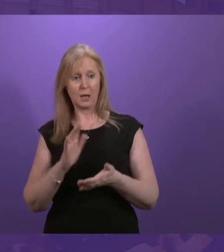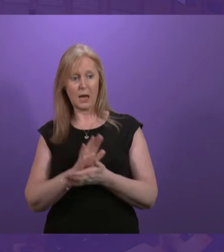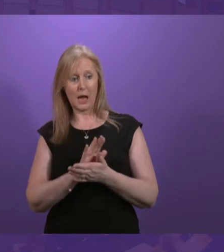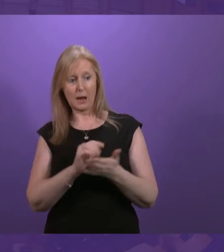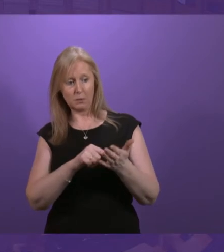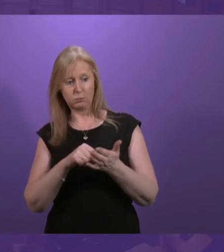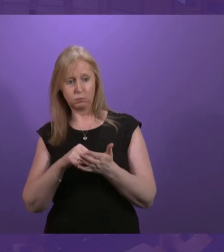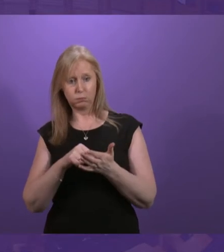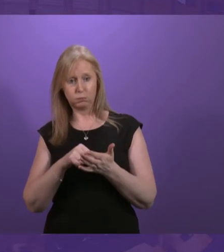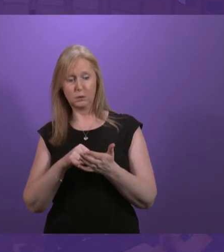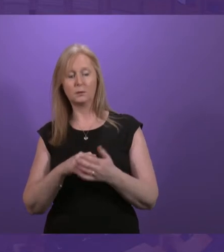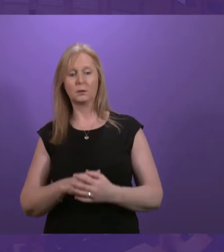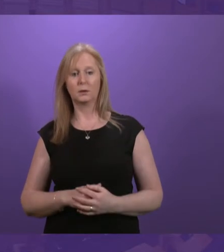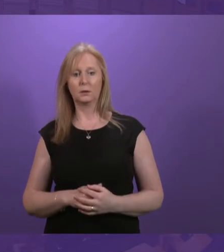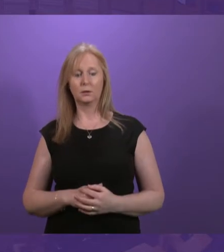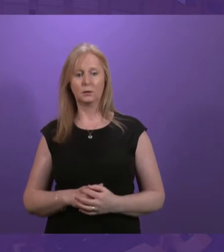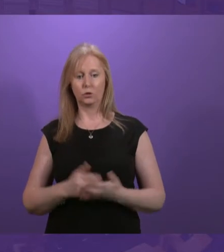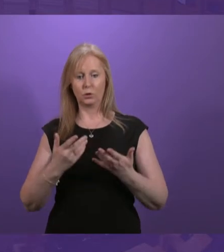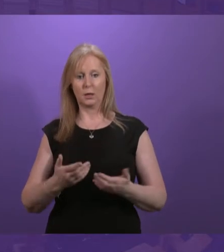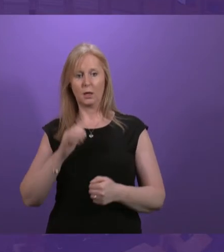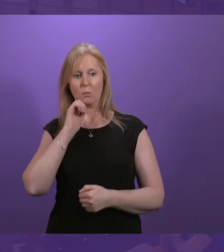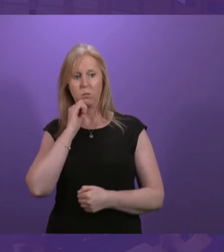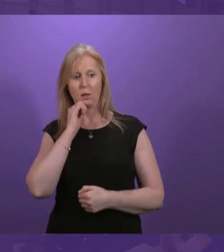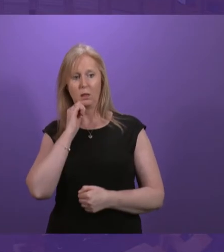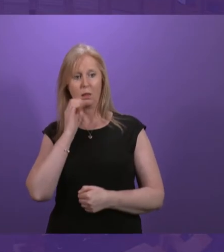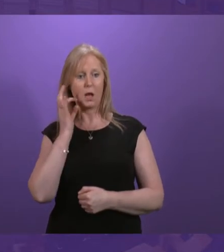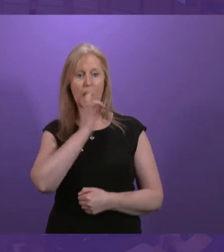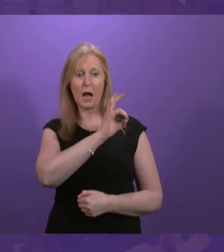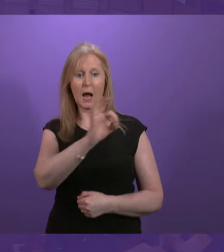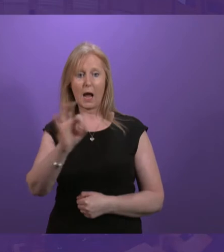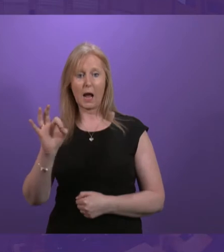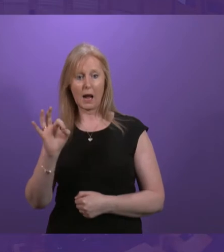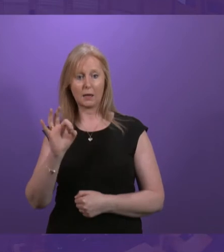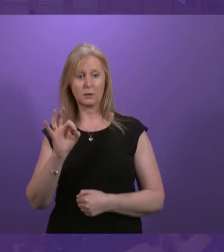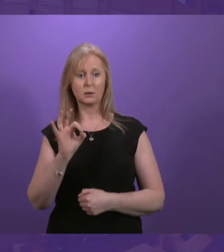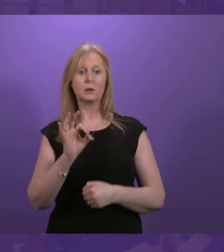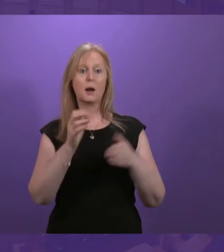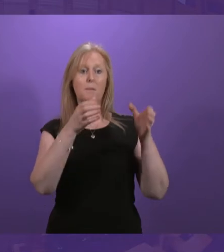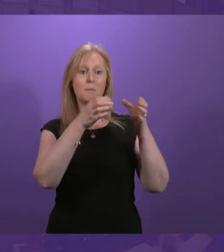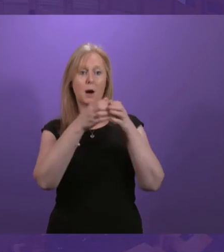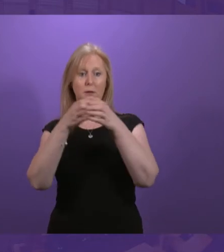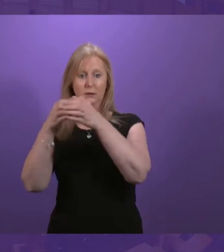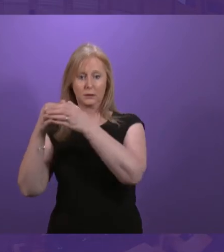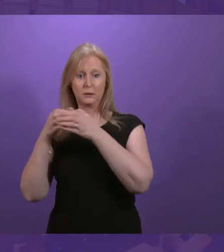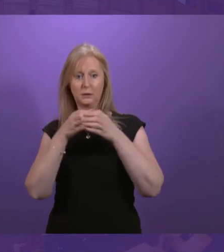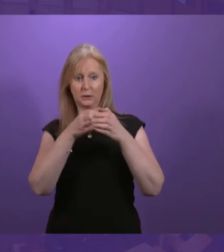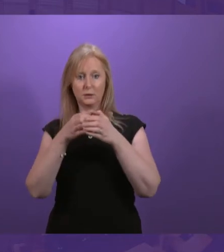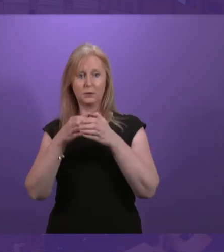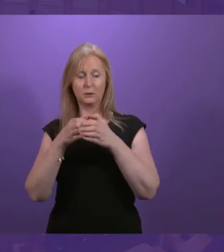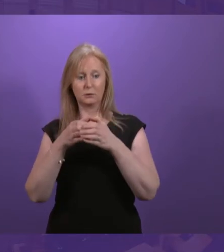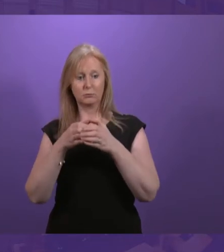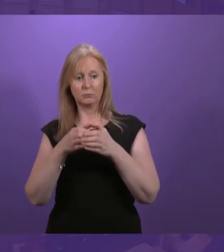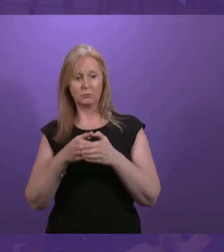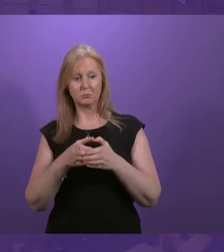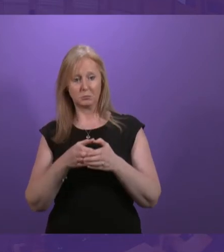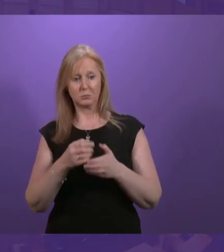ears. Today, I will be sending out an invitation to all the spokespeople from all the political parties to go through in further detail